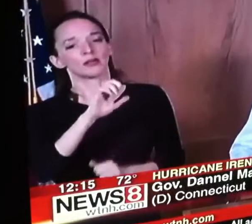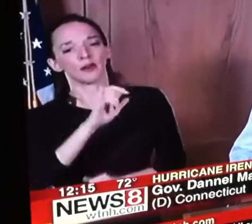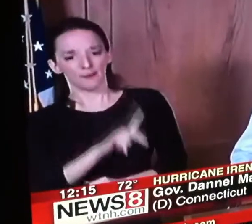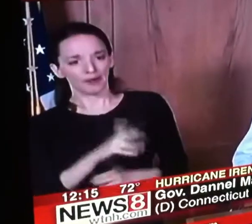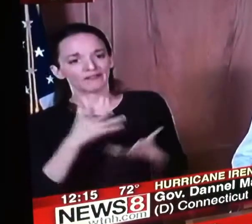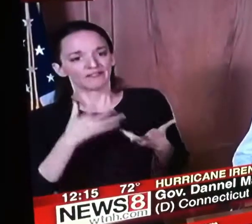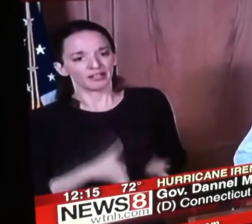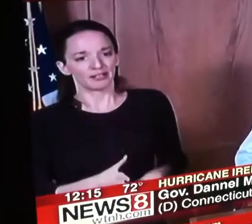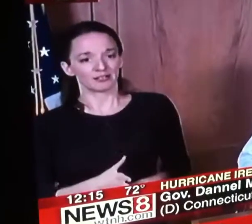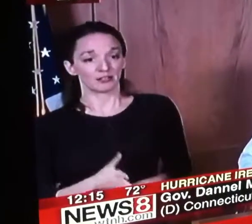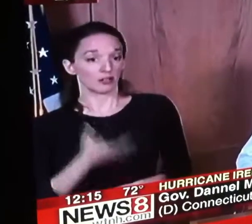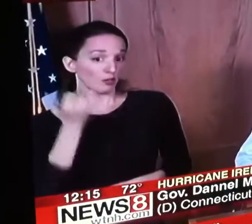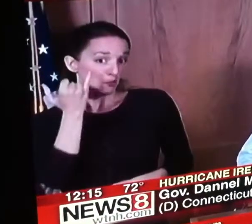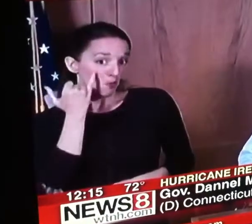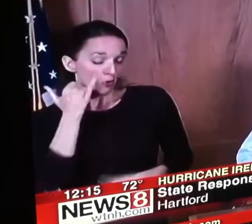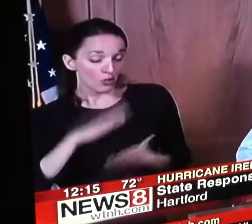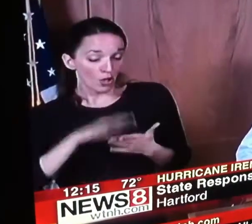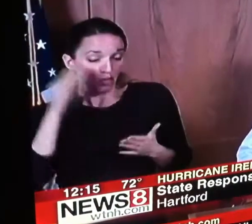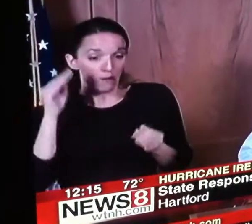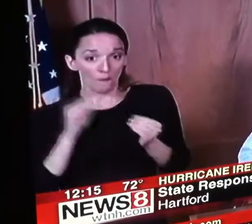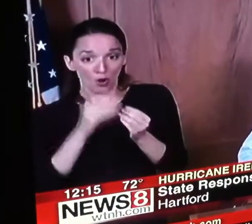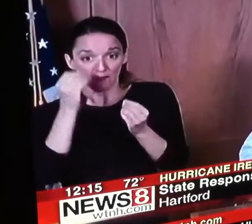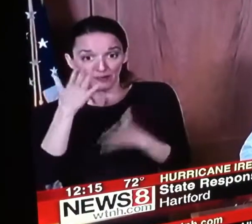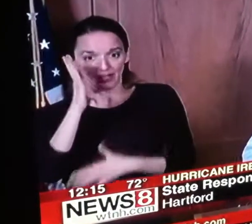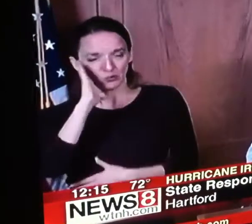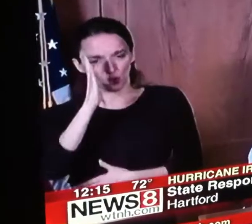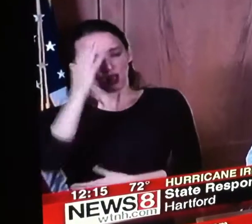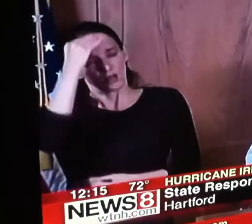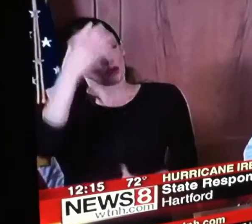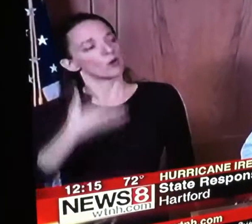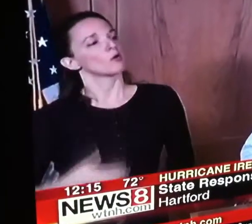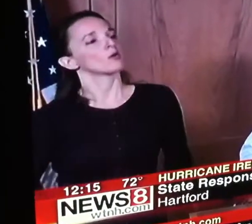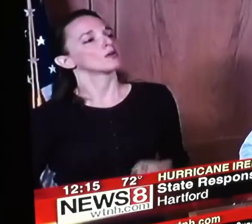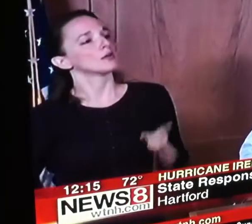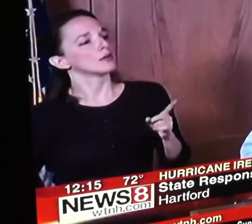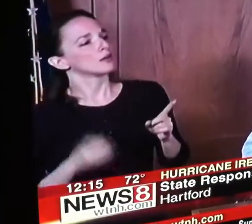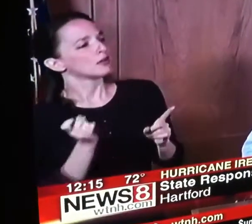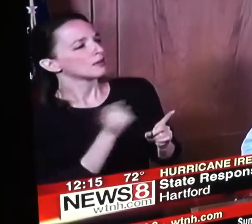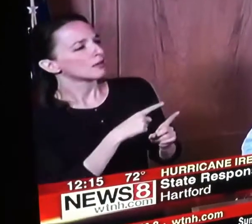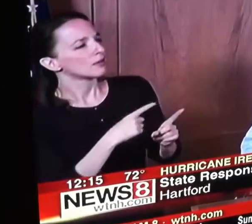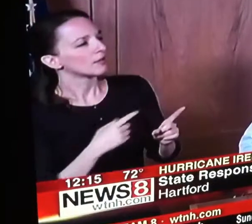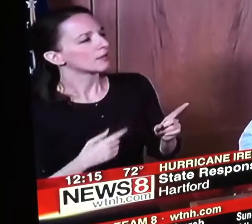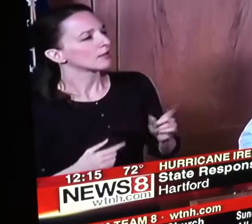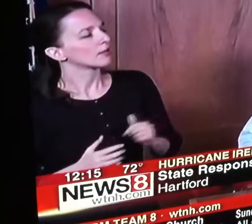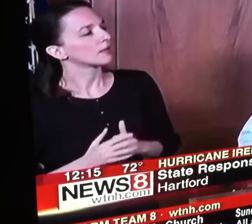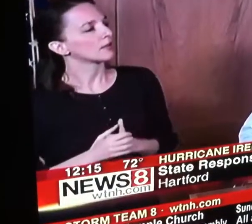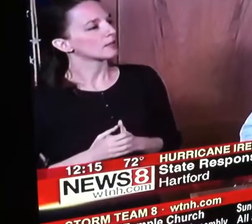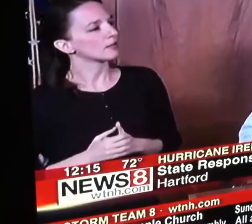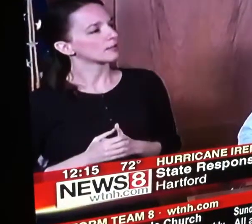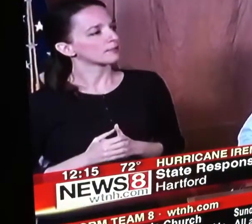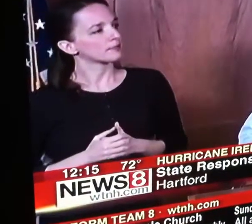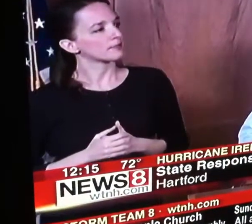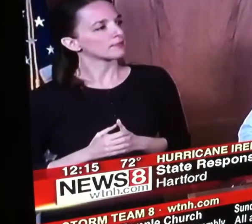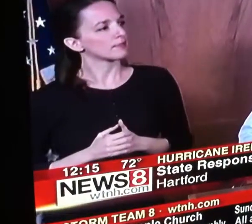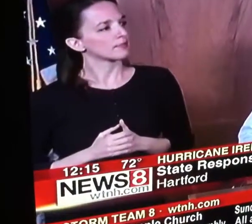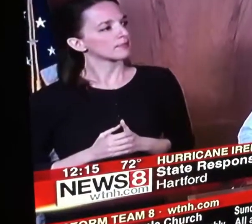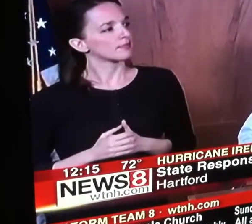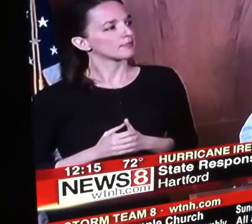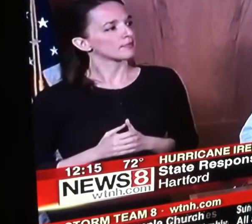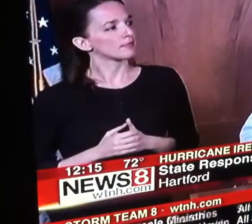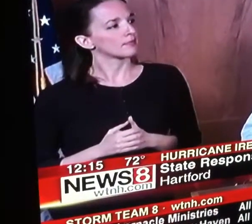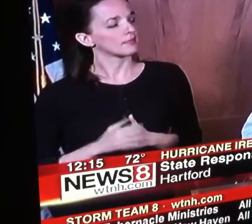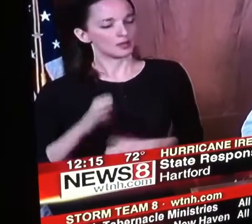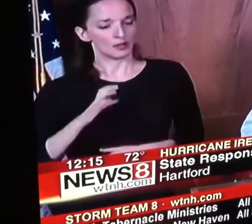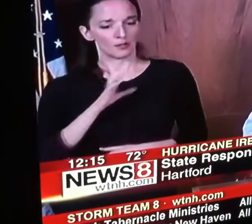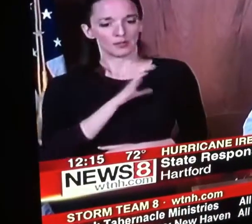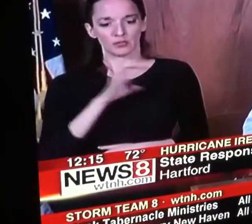information if we get it we'll share it with you yes you know uh commissioner estee is